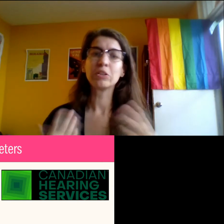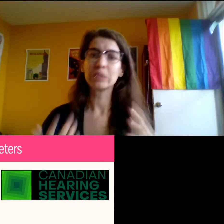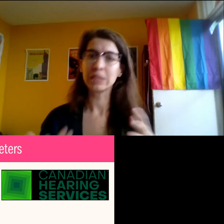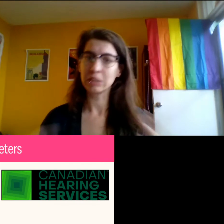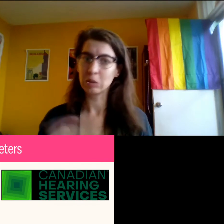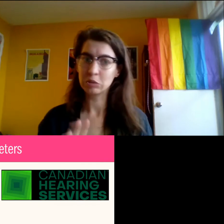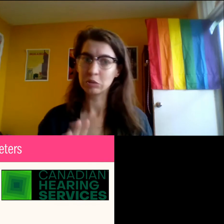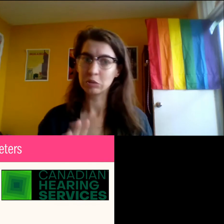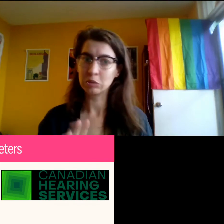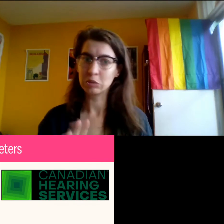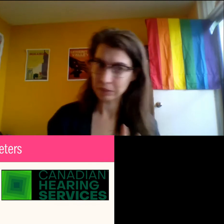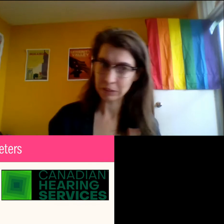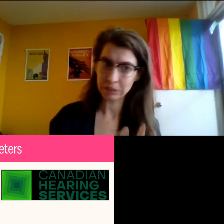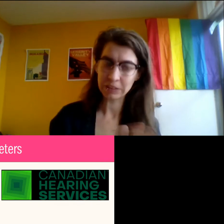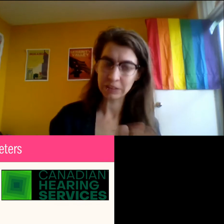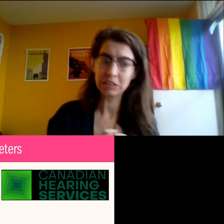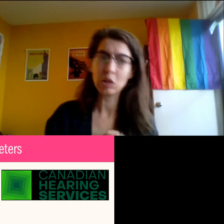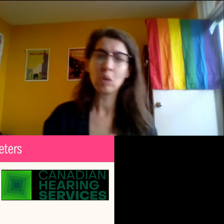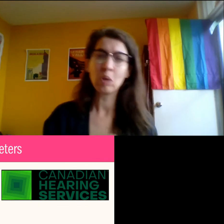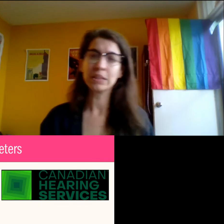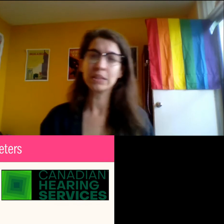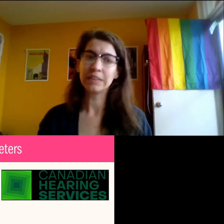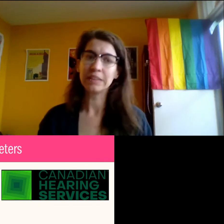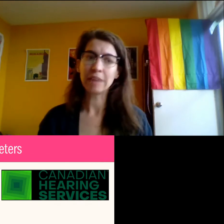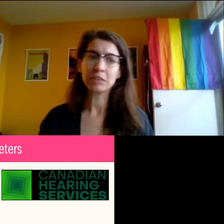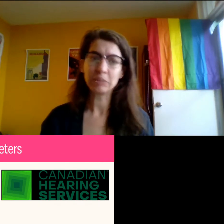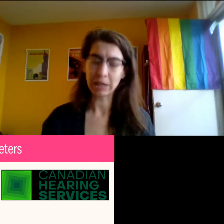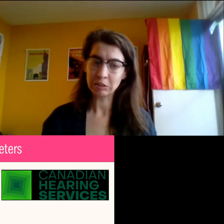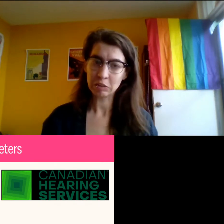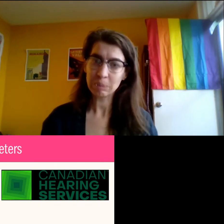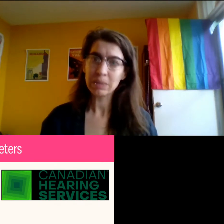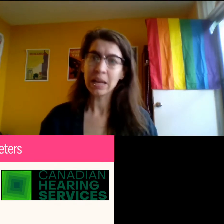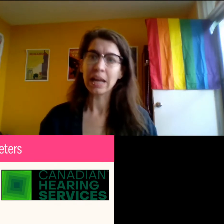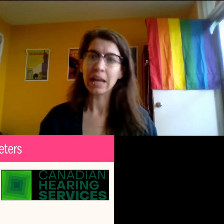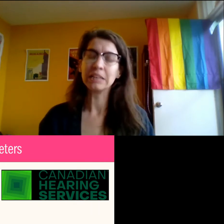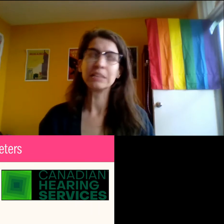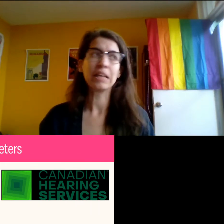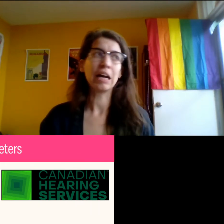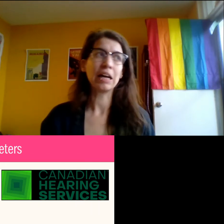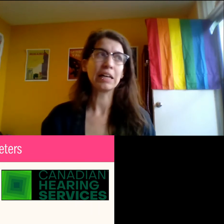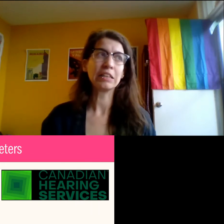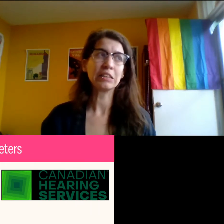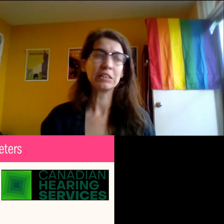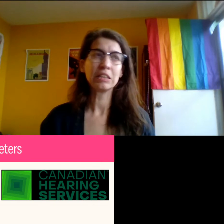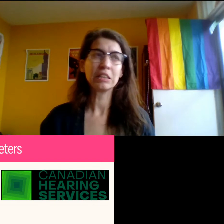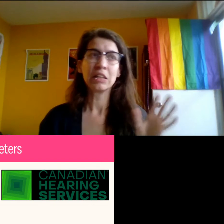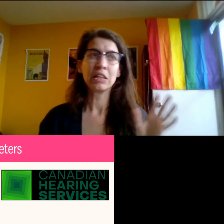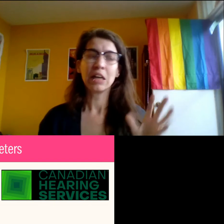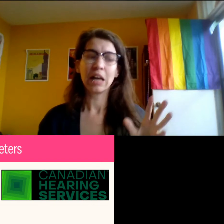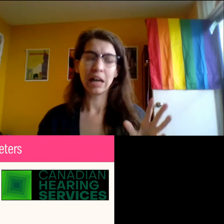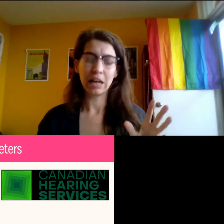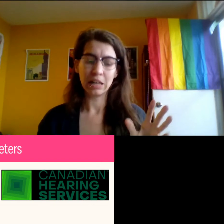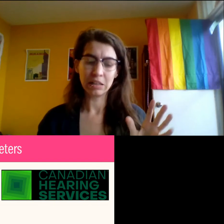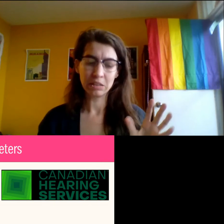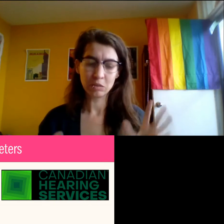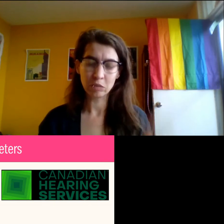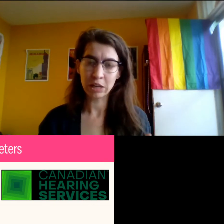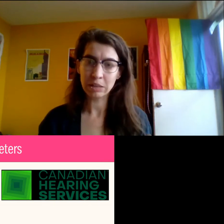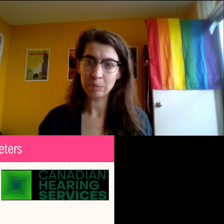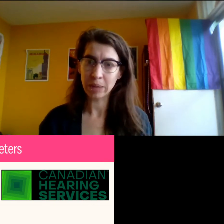So you can go to these two different services. One is Deaf Spectrum and, uh, it is, uh,